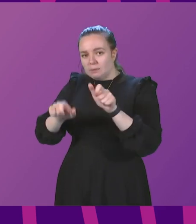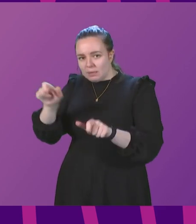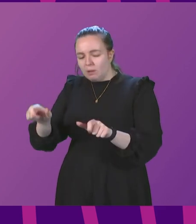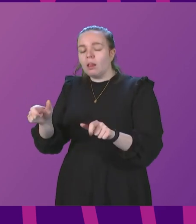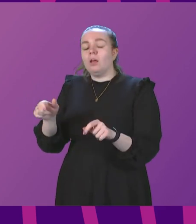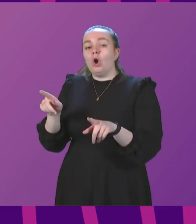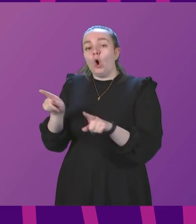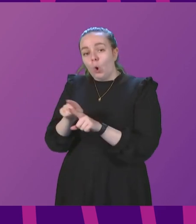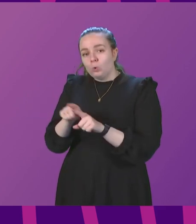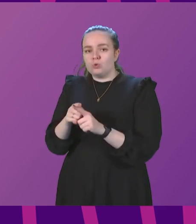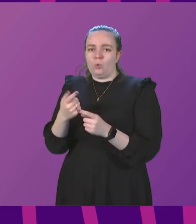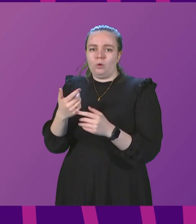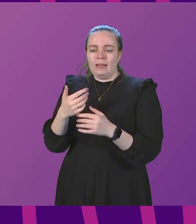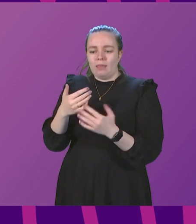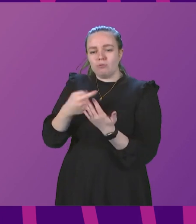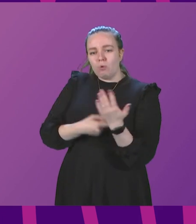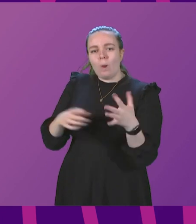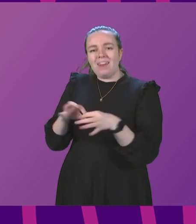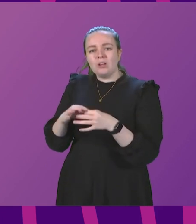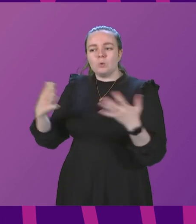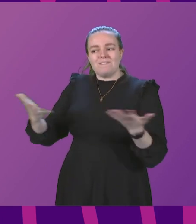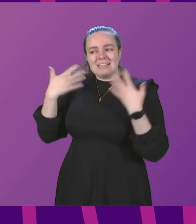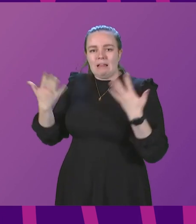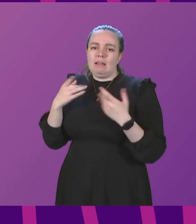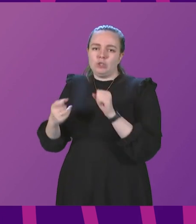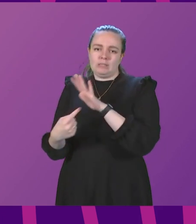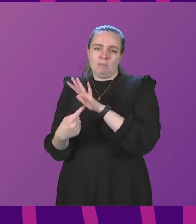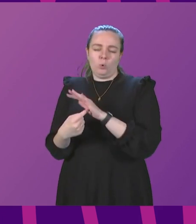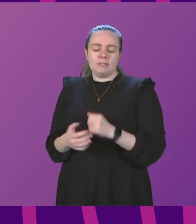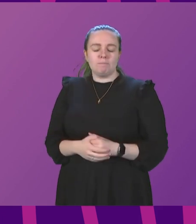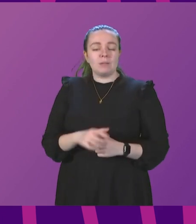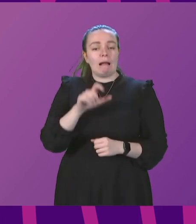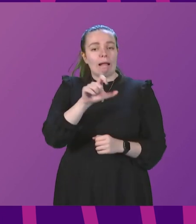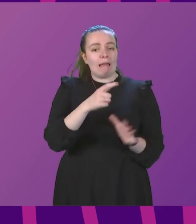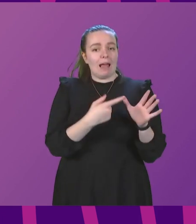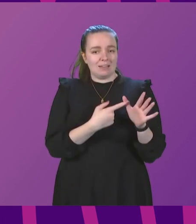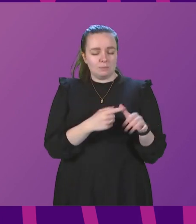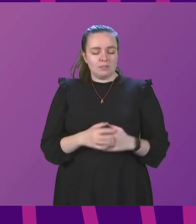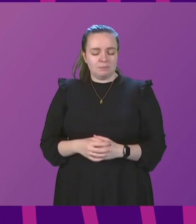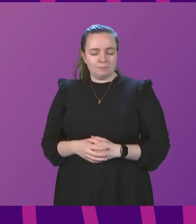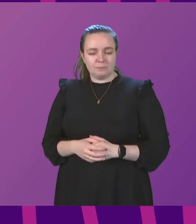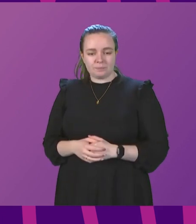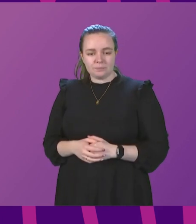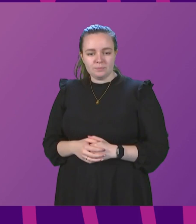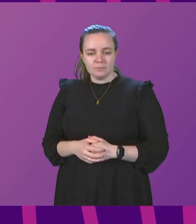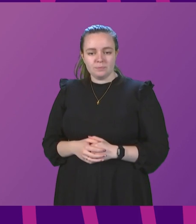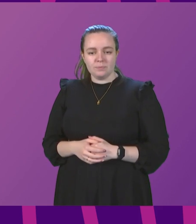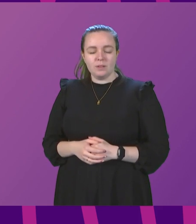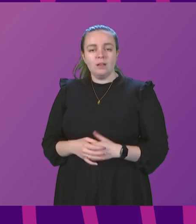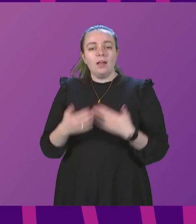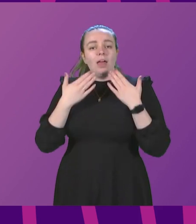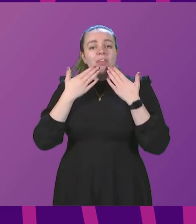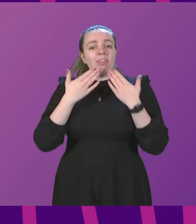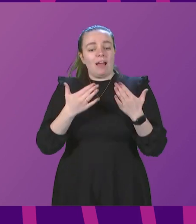addition to that, the steps around ventilation are important as well. Clare Adamson, to be followed by Douglas Lumsden. Thank